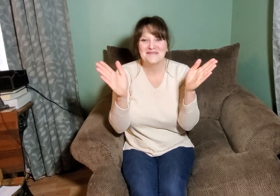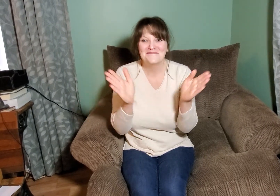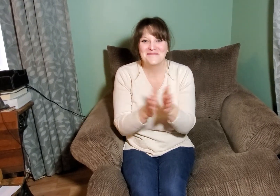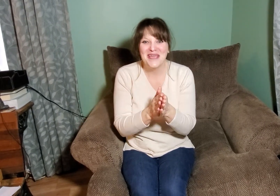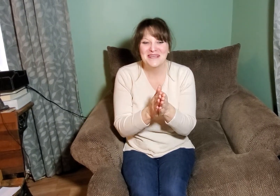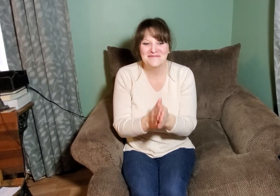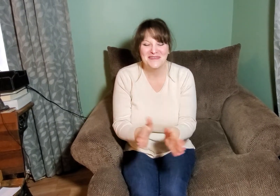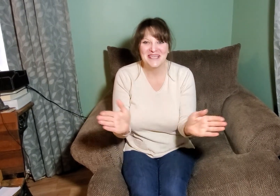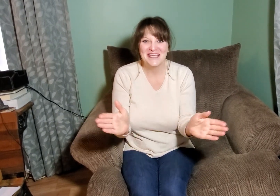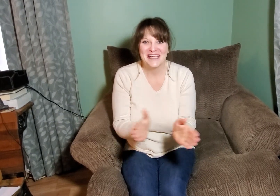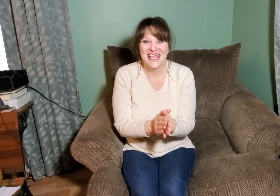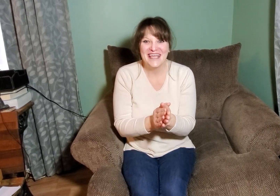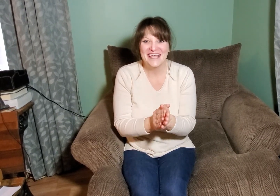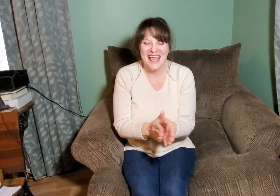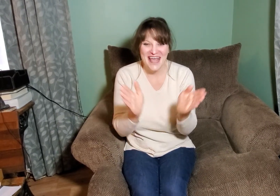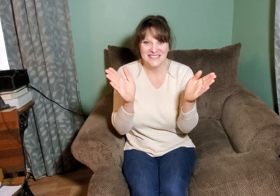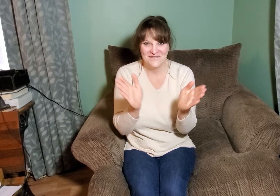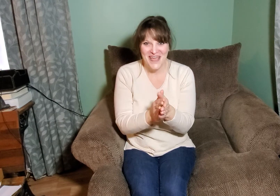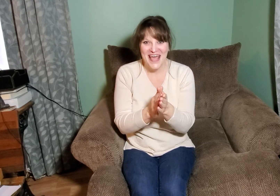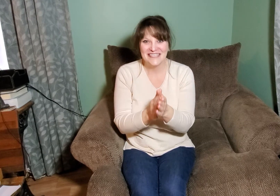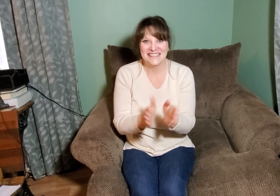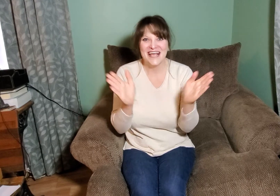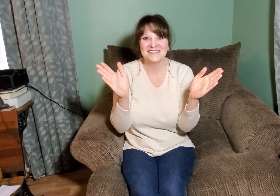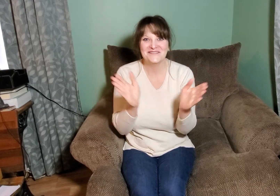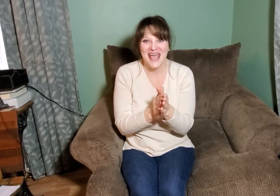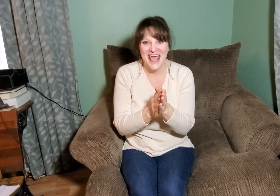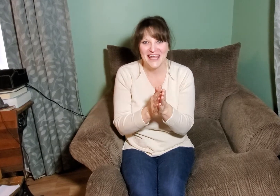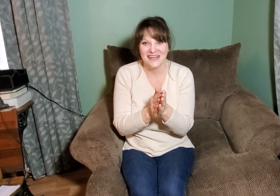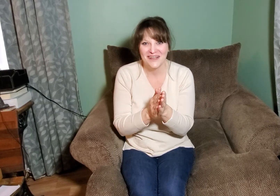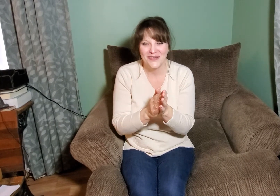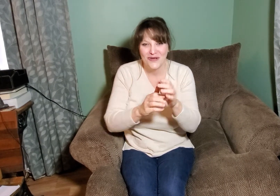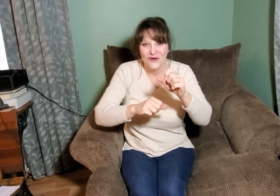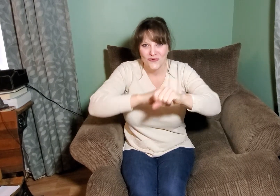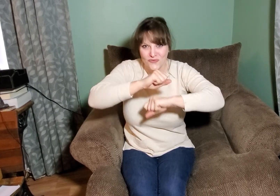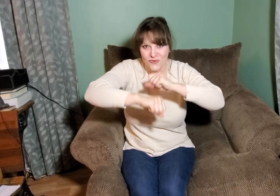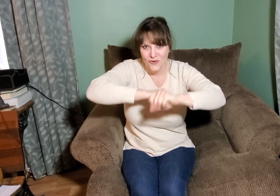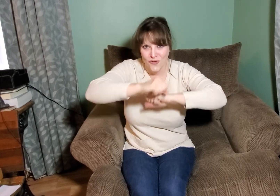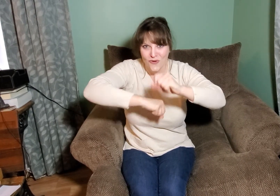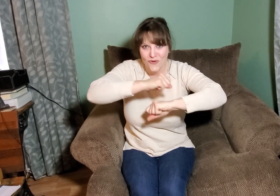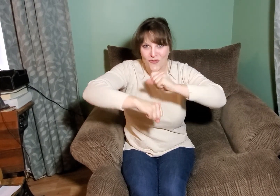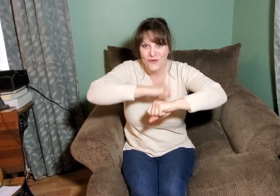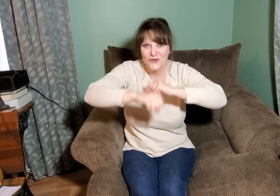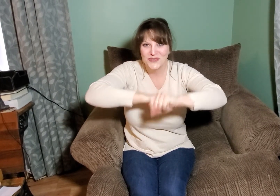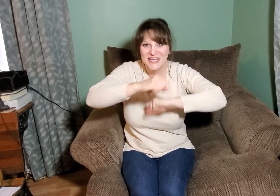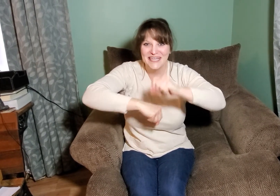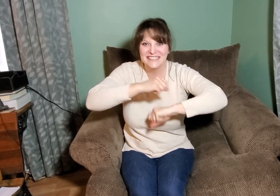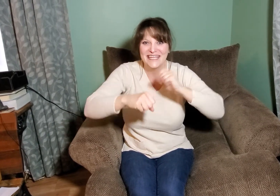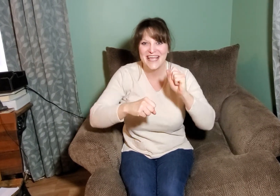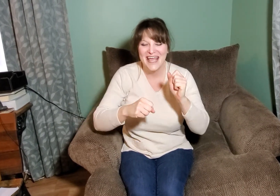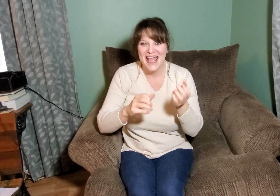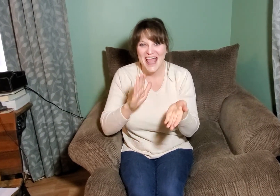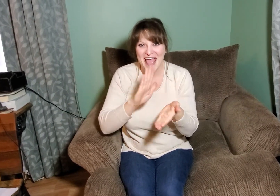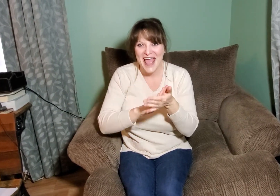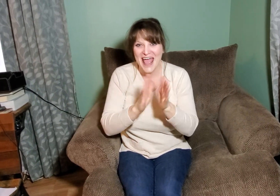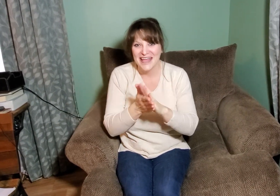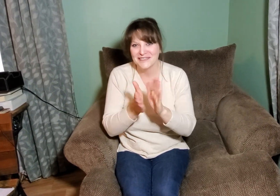Bake me a cake as fast as you can. Roll it, and